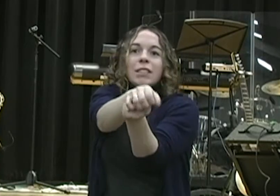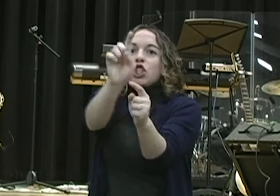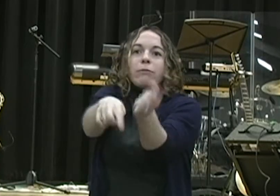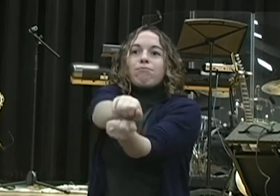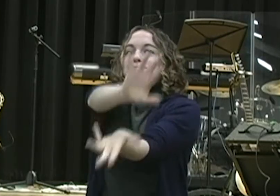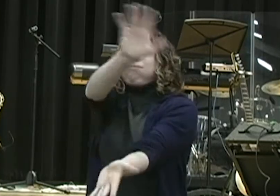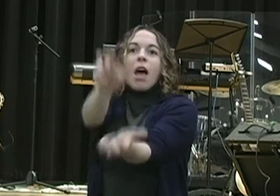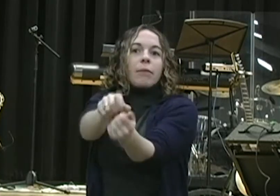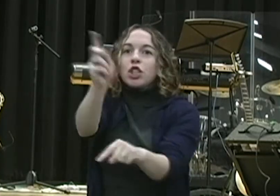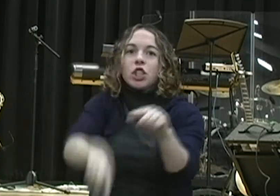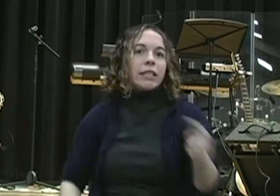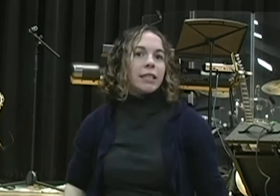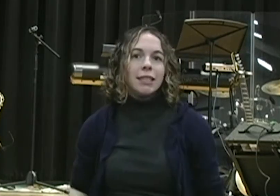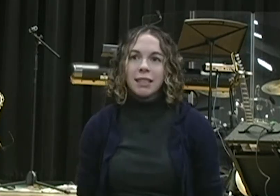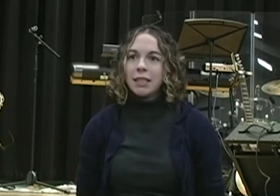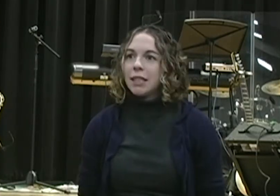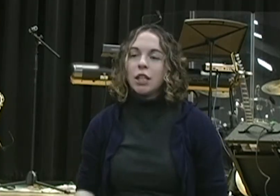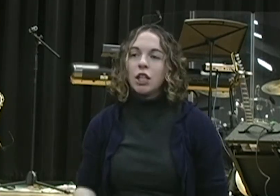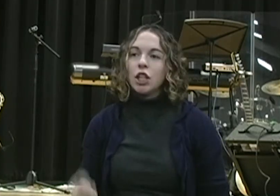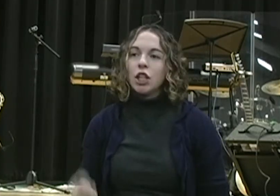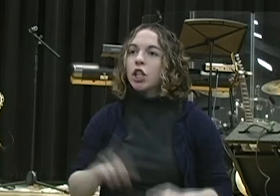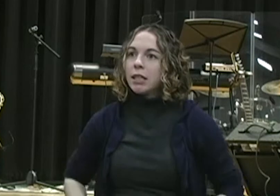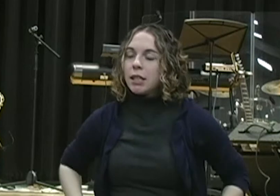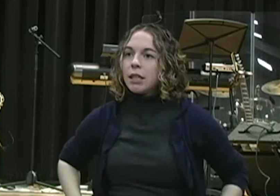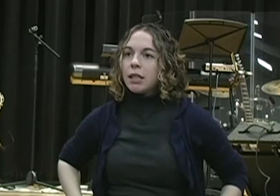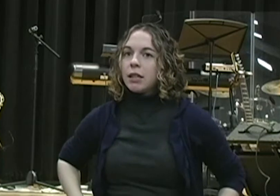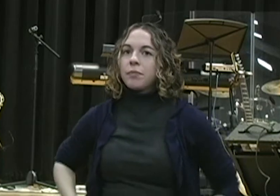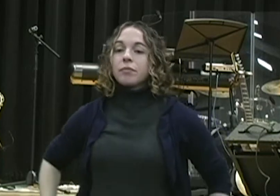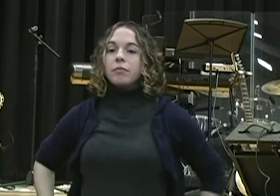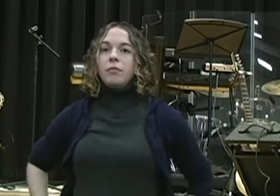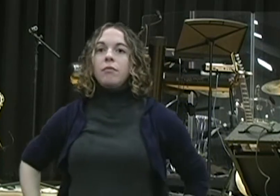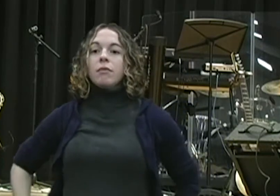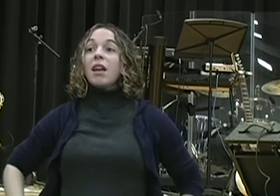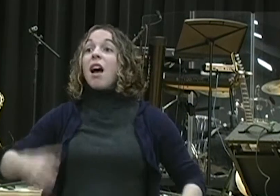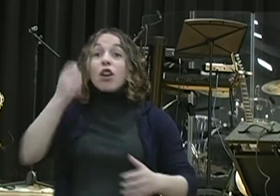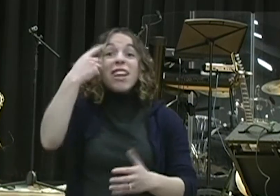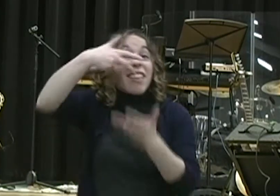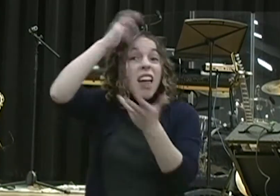and their families into the lion pit. And it says that the lions were so ravenous that they literally crushed them.